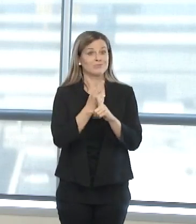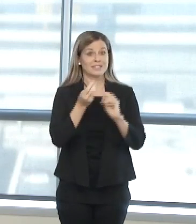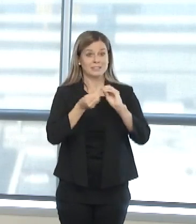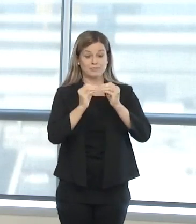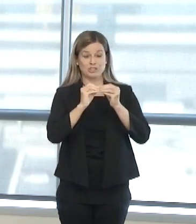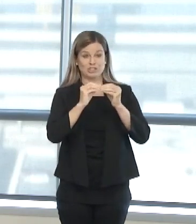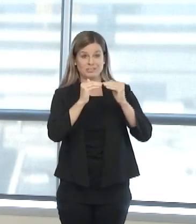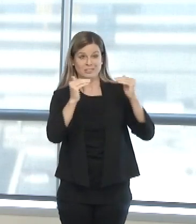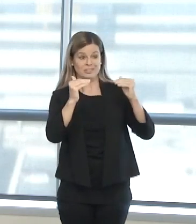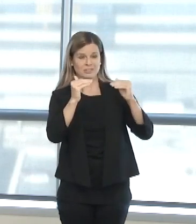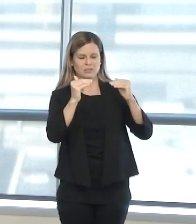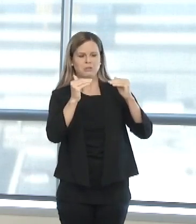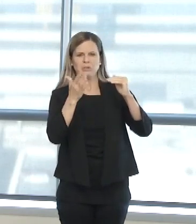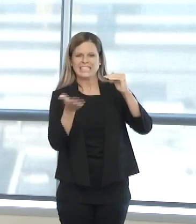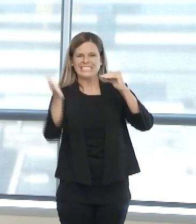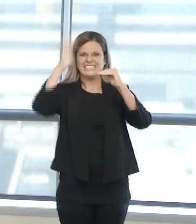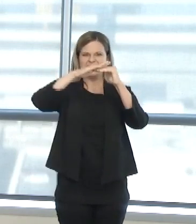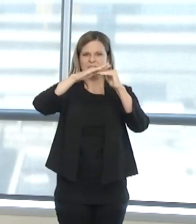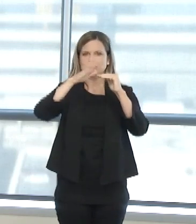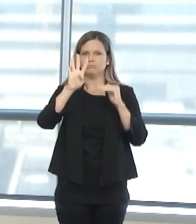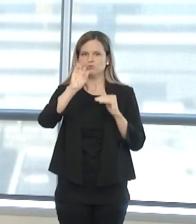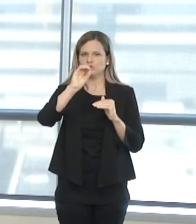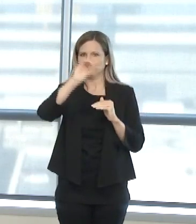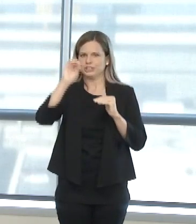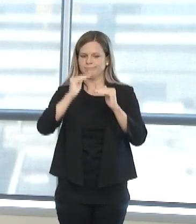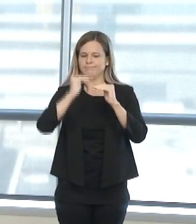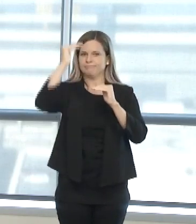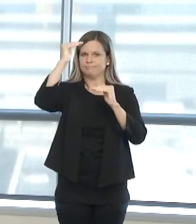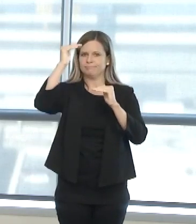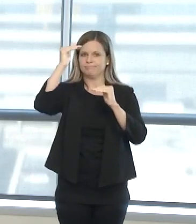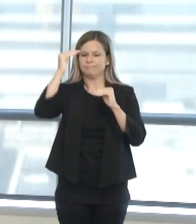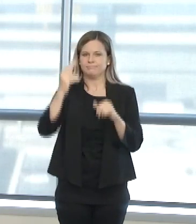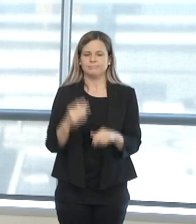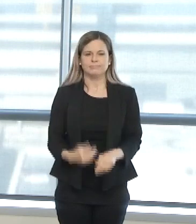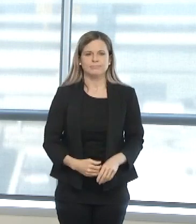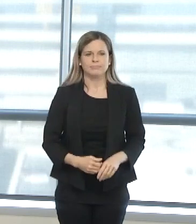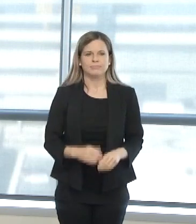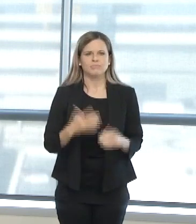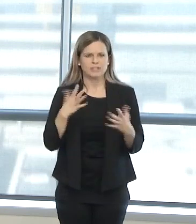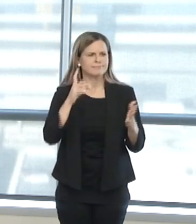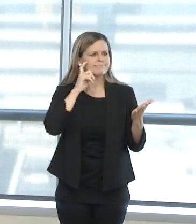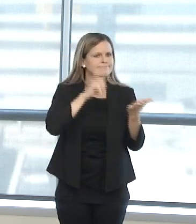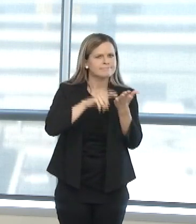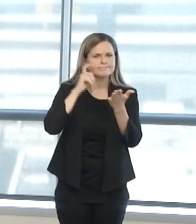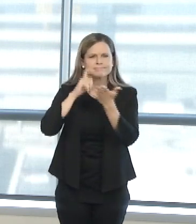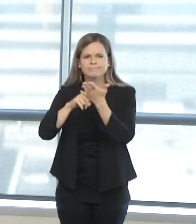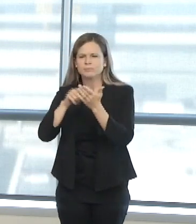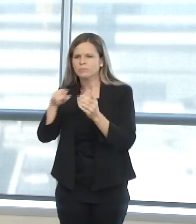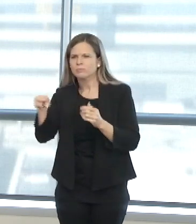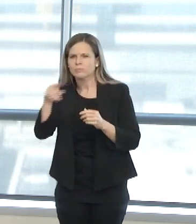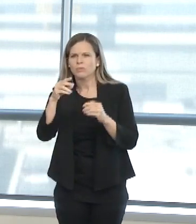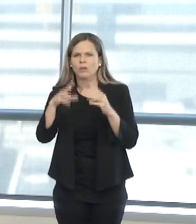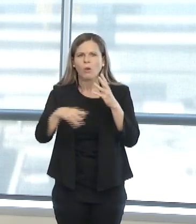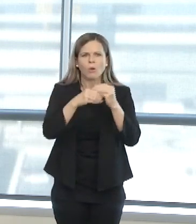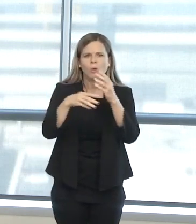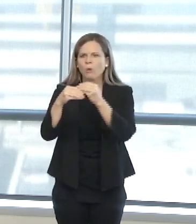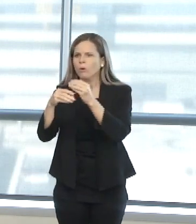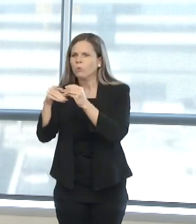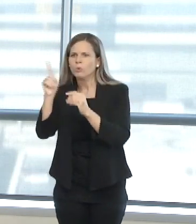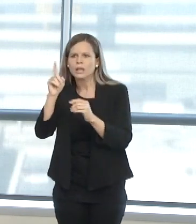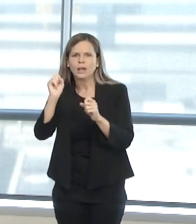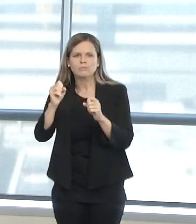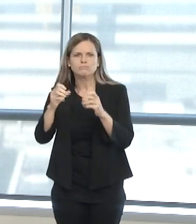existing facilities, we have identified space for additional beds in OU Medical Center, OU Medical Center Edmond, the Children's Hospital,